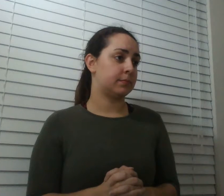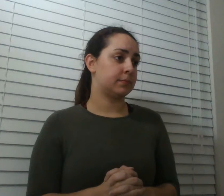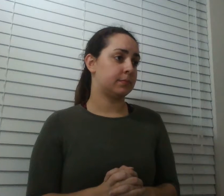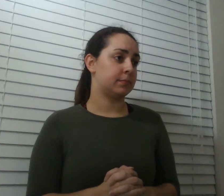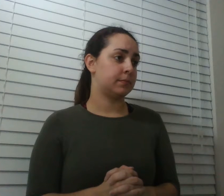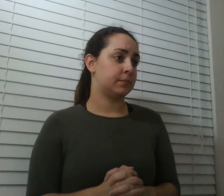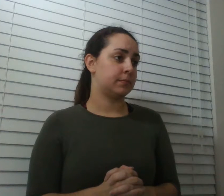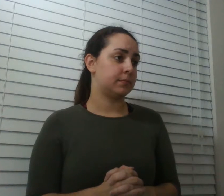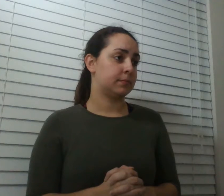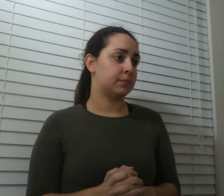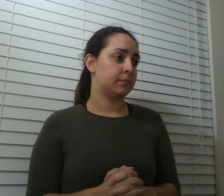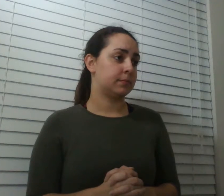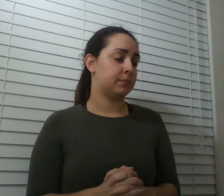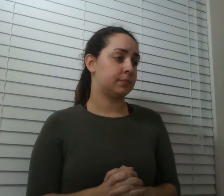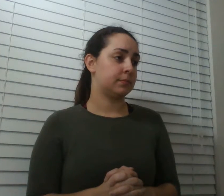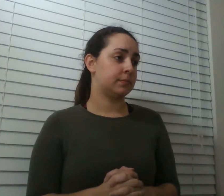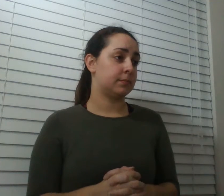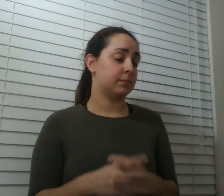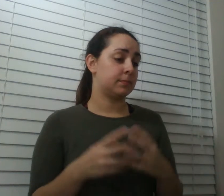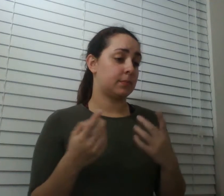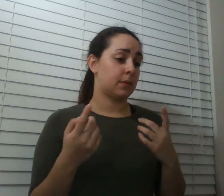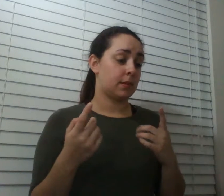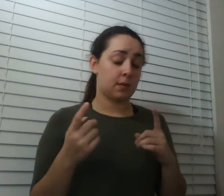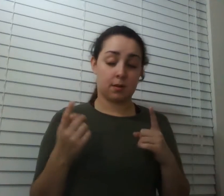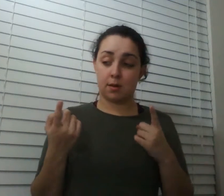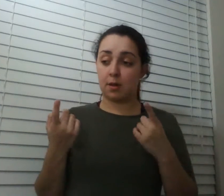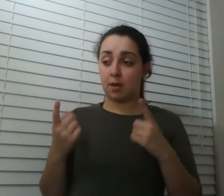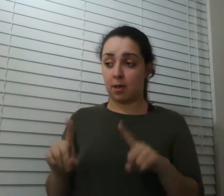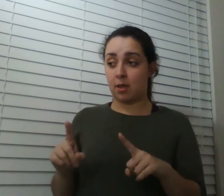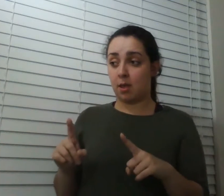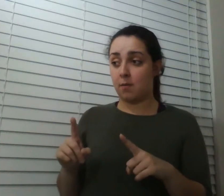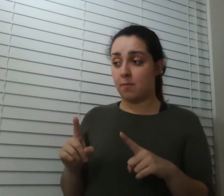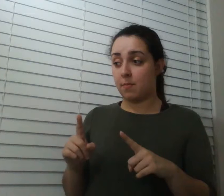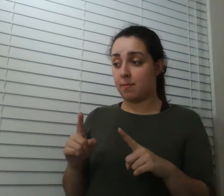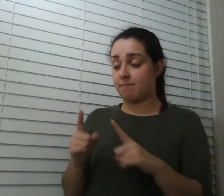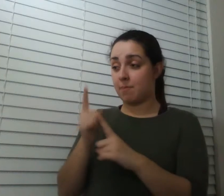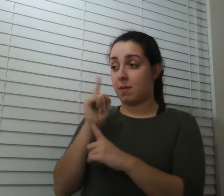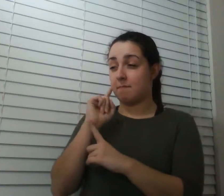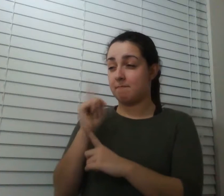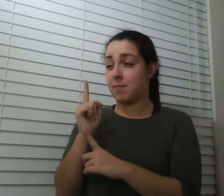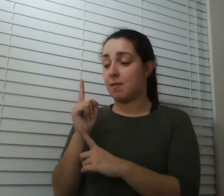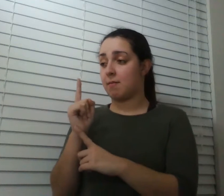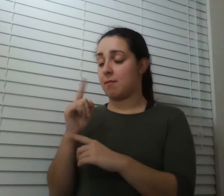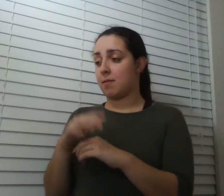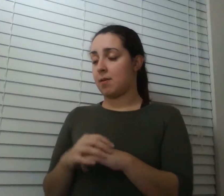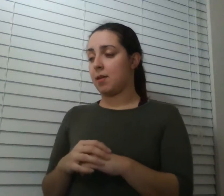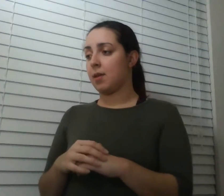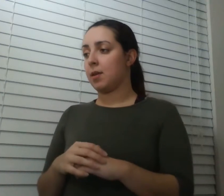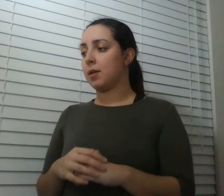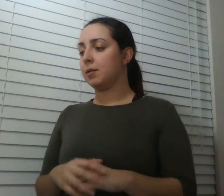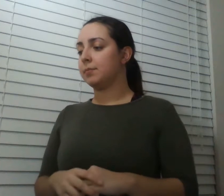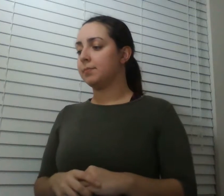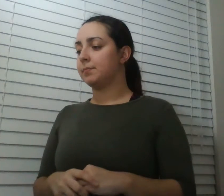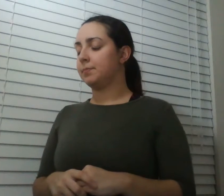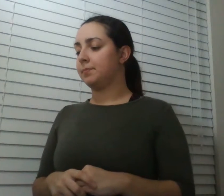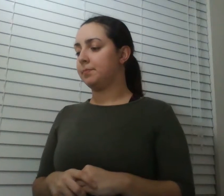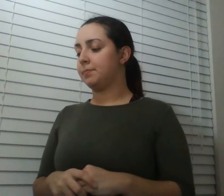battle for everybody but then there comes a moment you wore it you brought the banner in there and that's pretty that's pretty awesome hey you know what